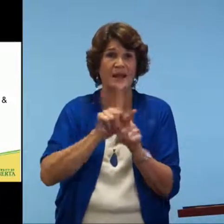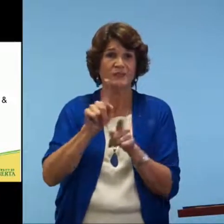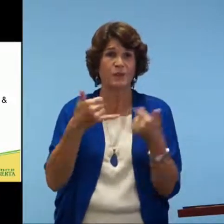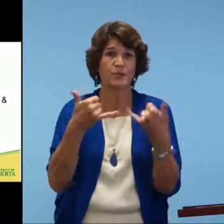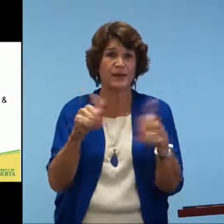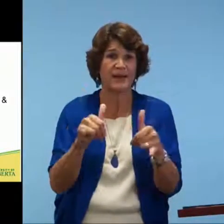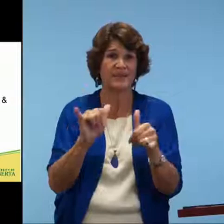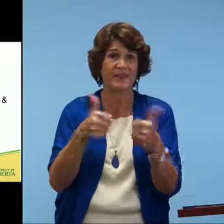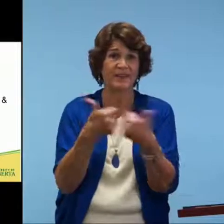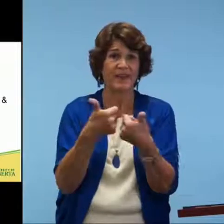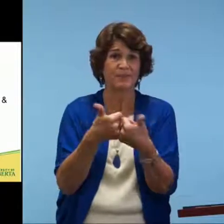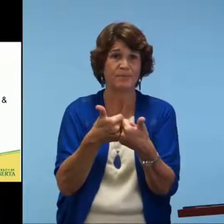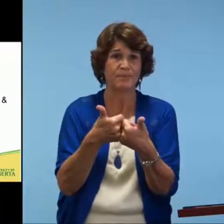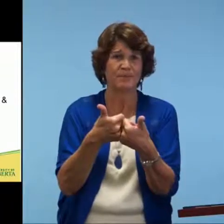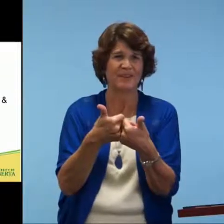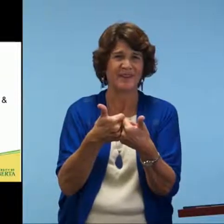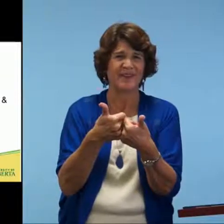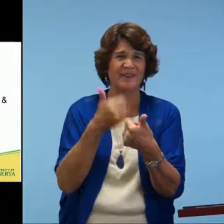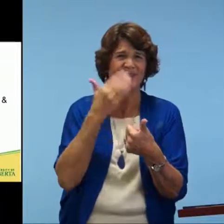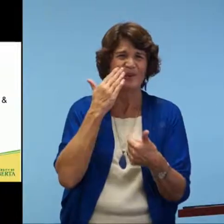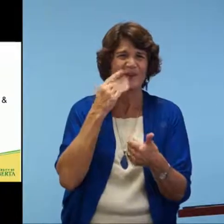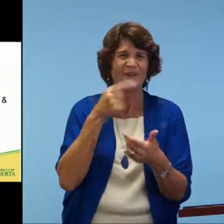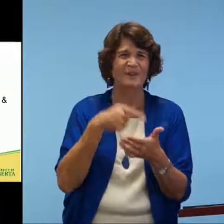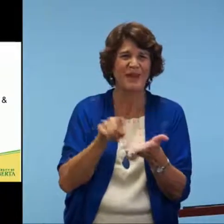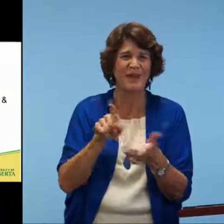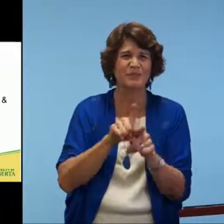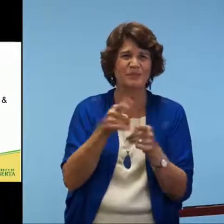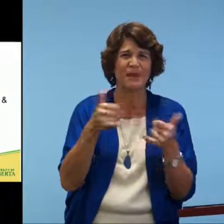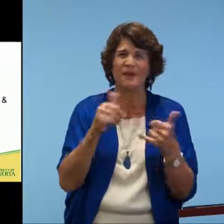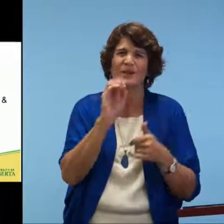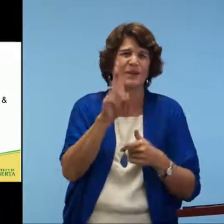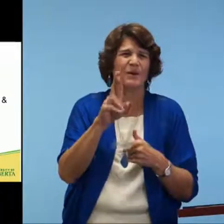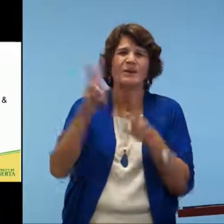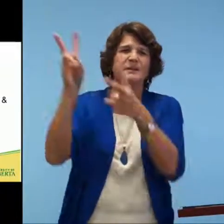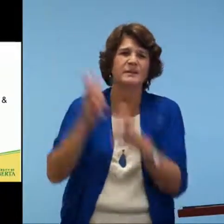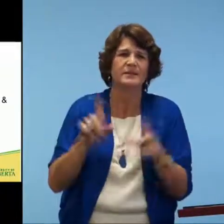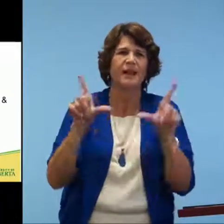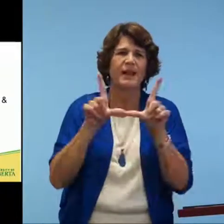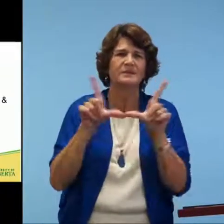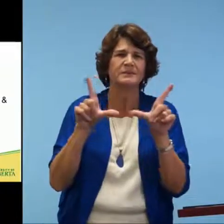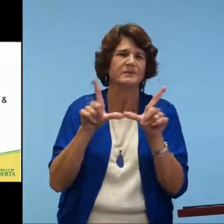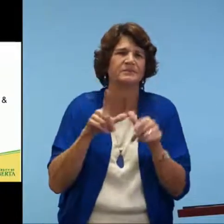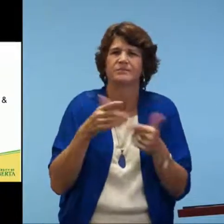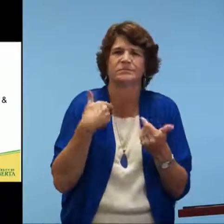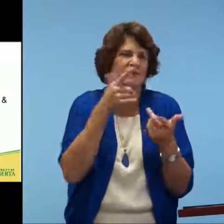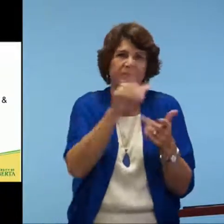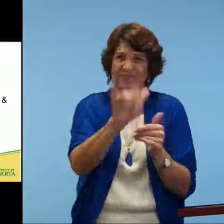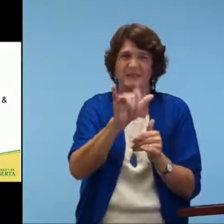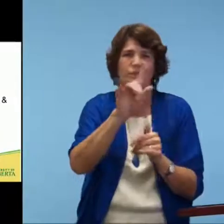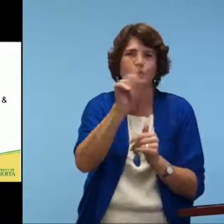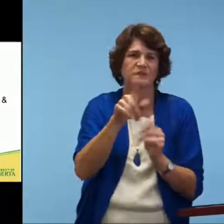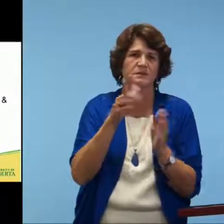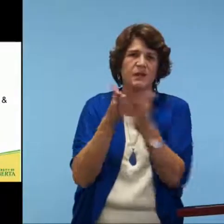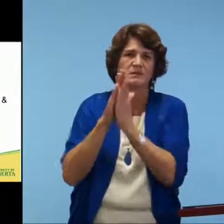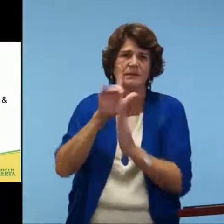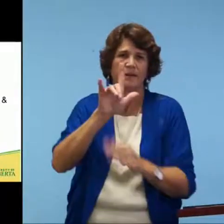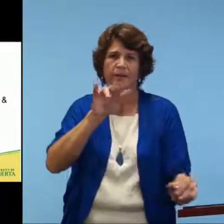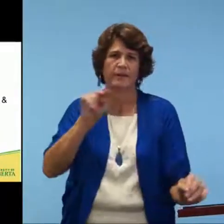Apple so people would kind of pay as they play. Or they would download a license of some sort. But that really isn't a